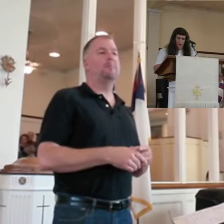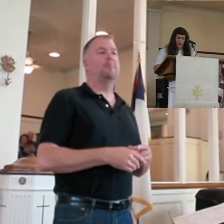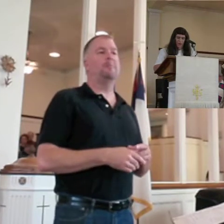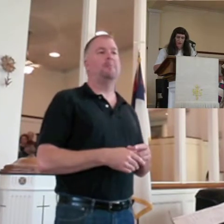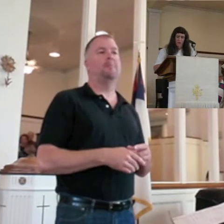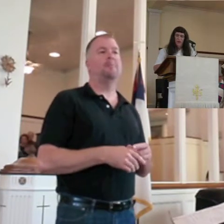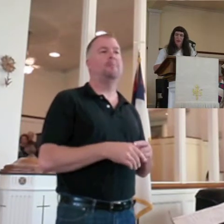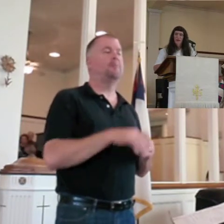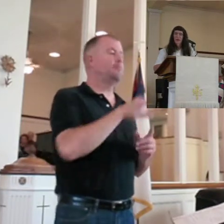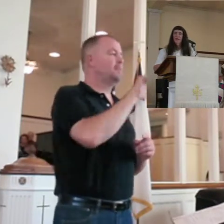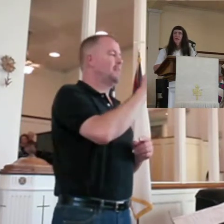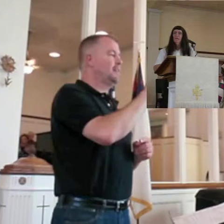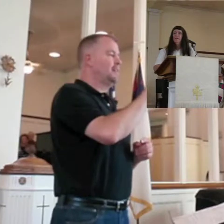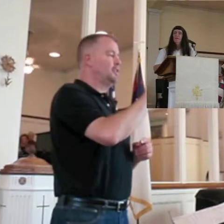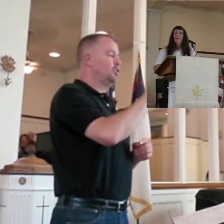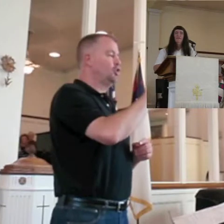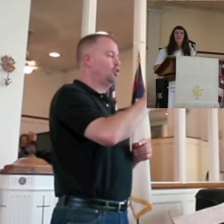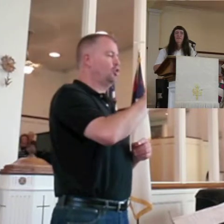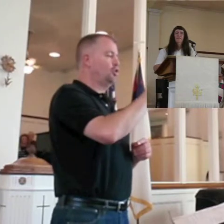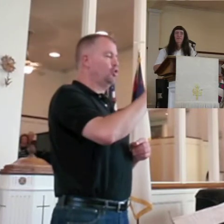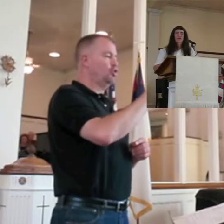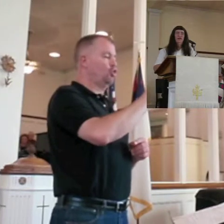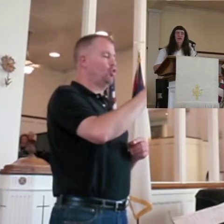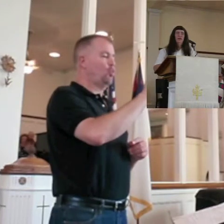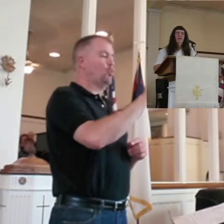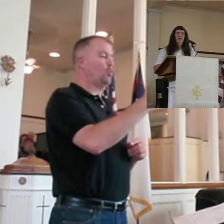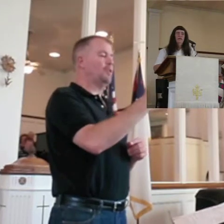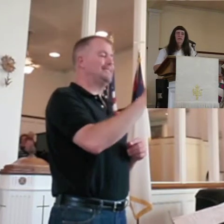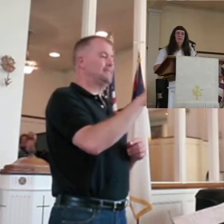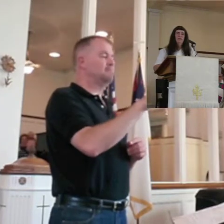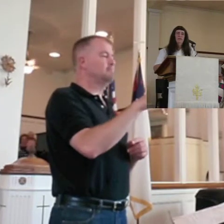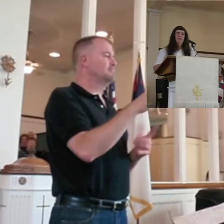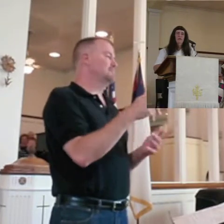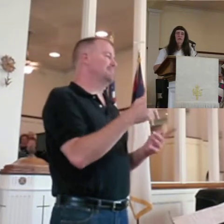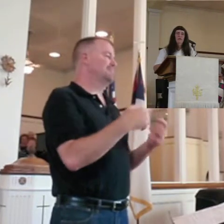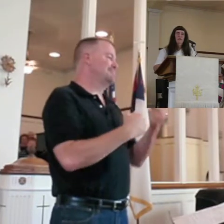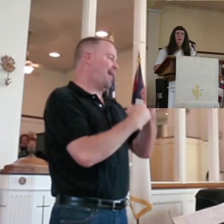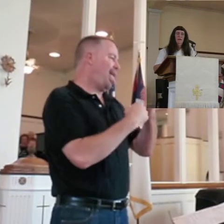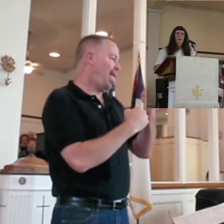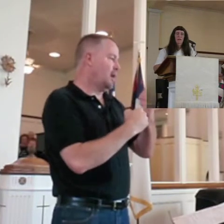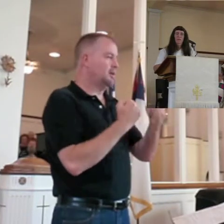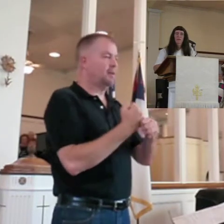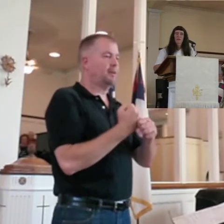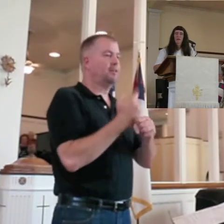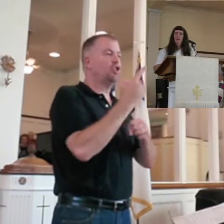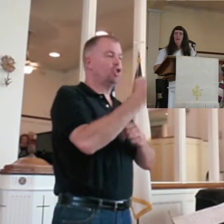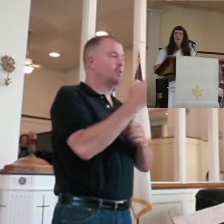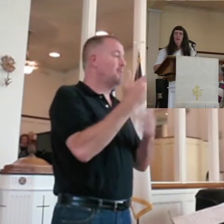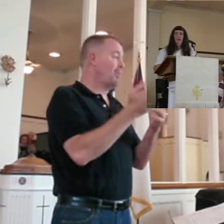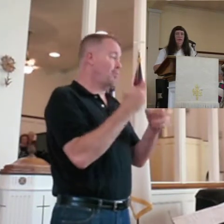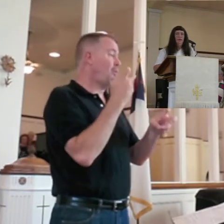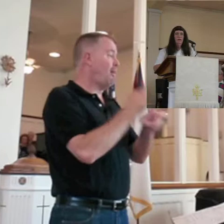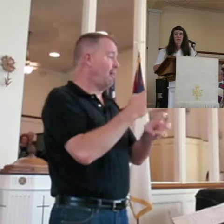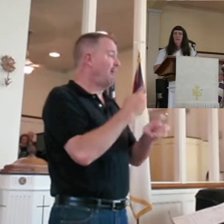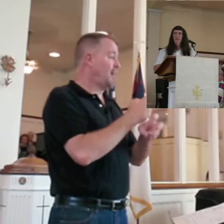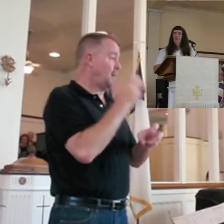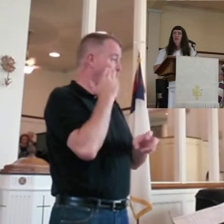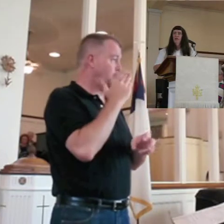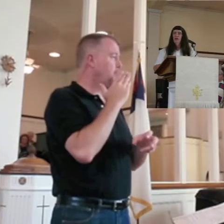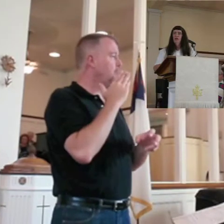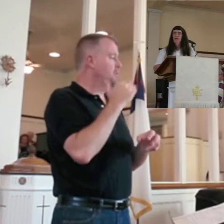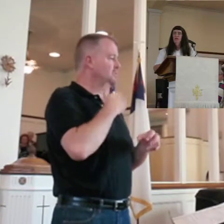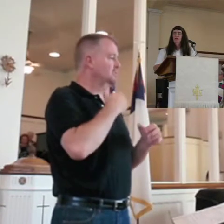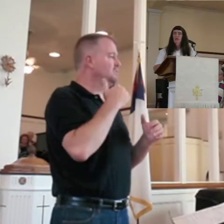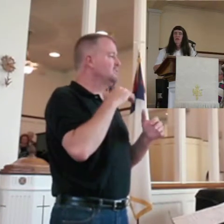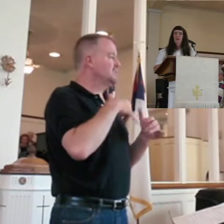But the stewardship season, I'm going to give, I pledge again for next year. It may be a little difficult, but I'll get through it